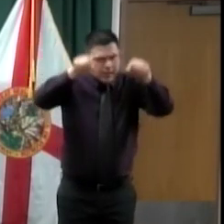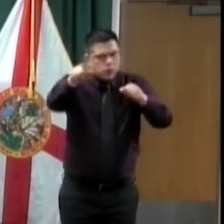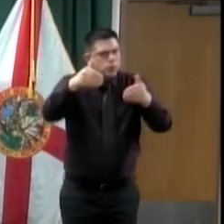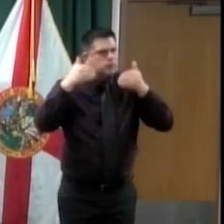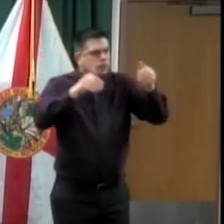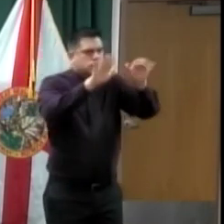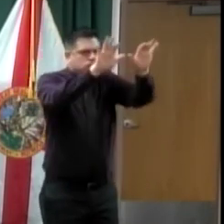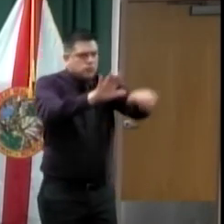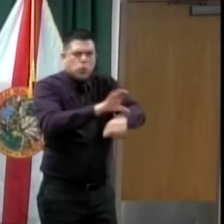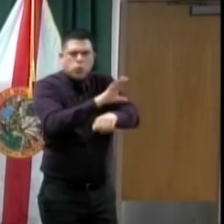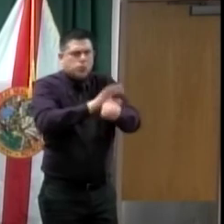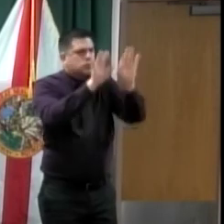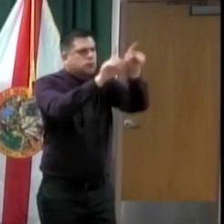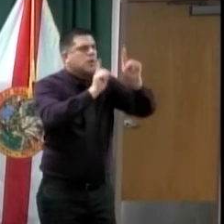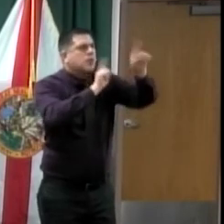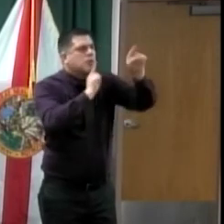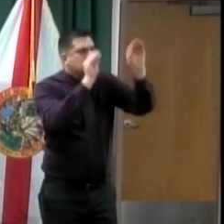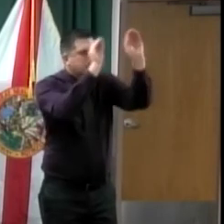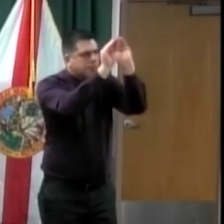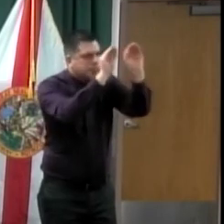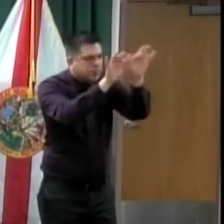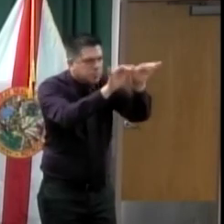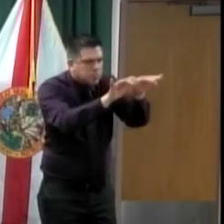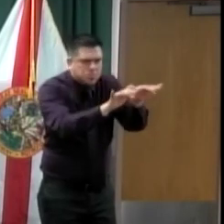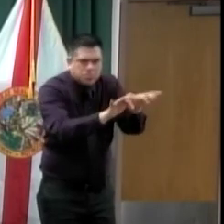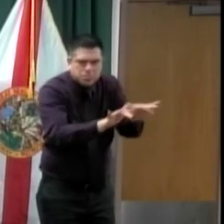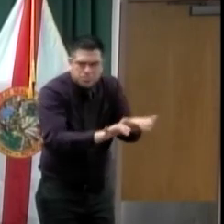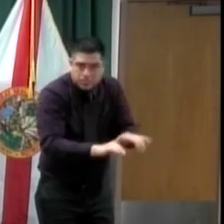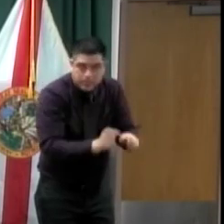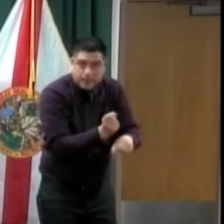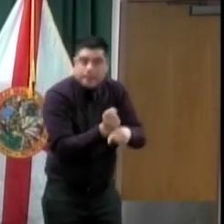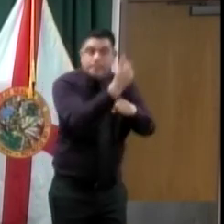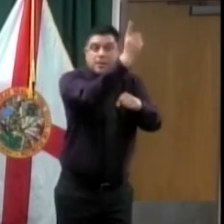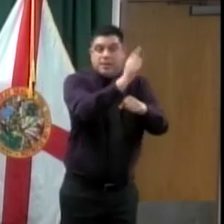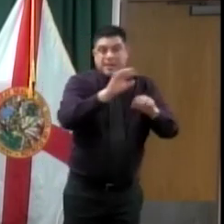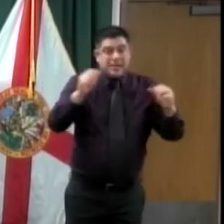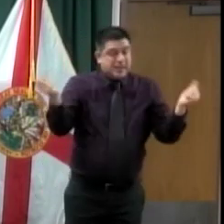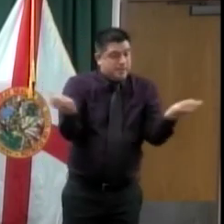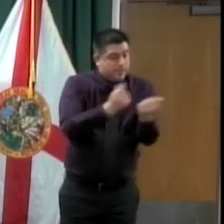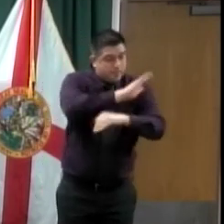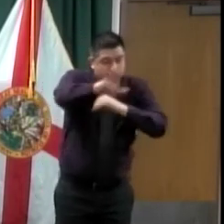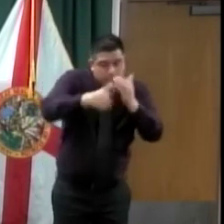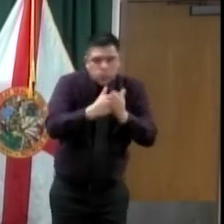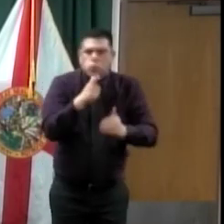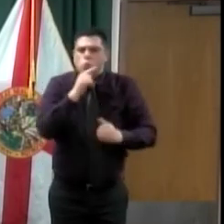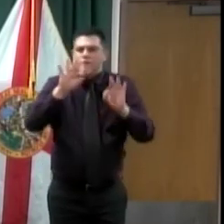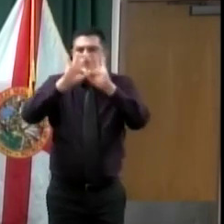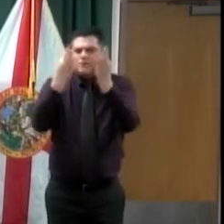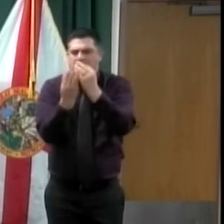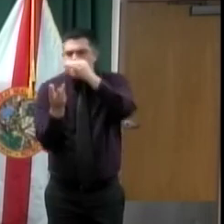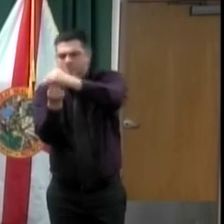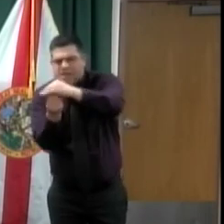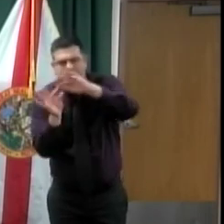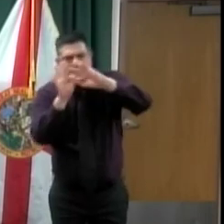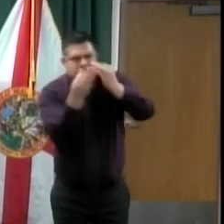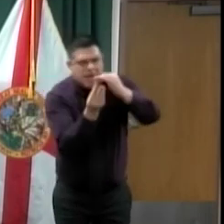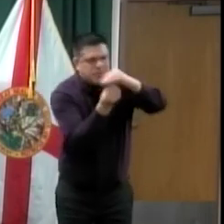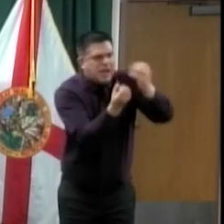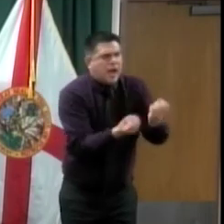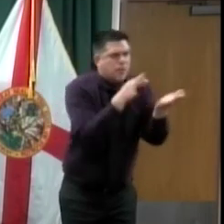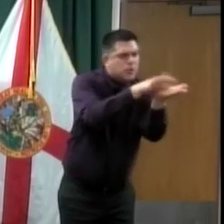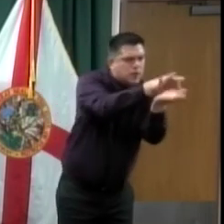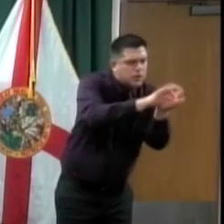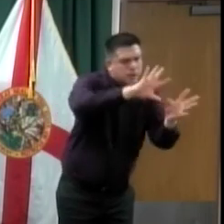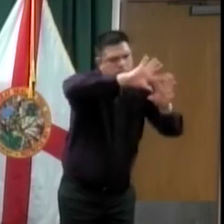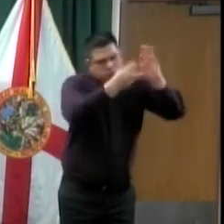everybody be counted. So we would appreciate if everybody would do that as well. Any other questions for staff? Now that the Governor has issued the